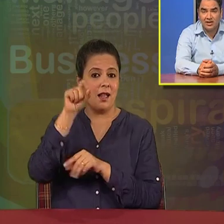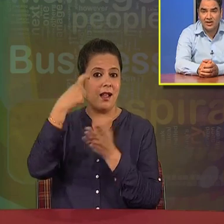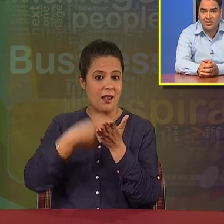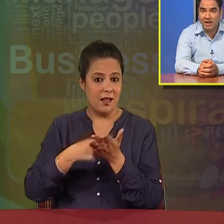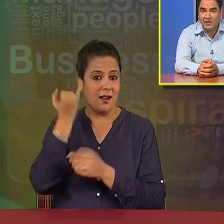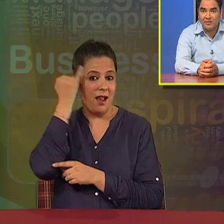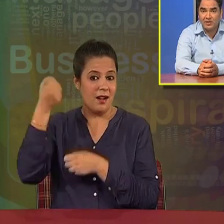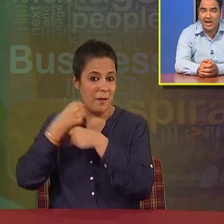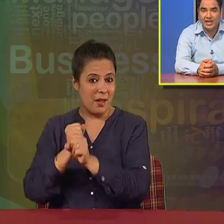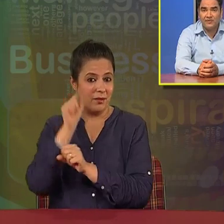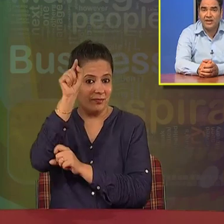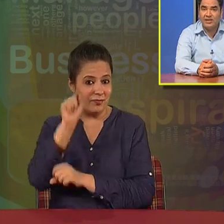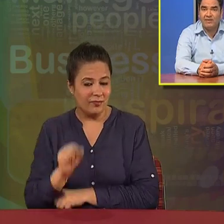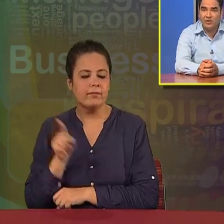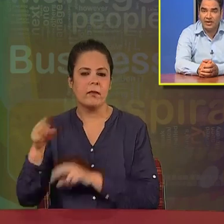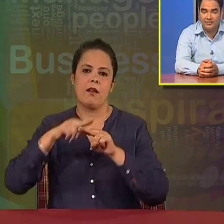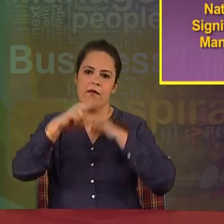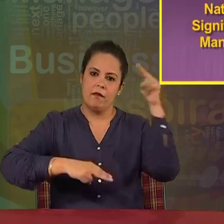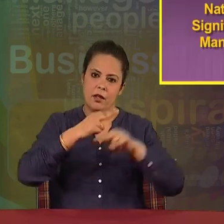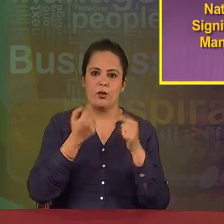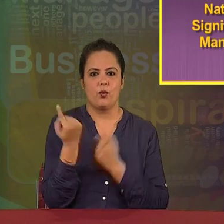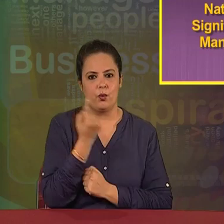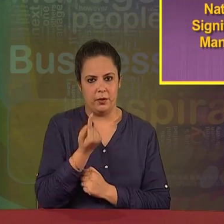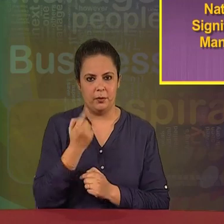Taylor is applicable at the factory level only.